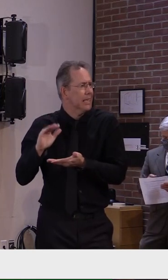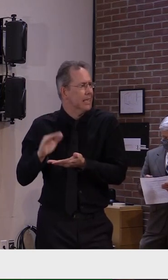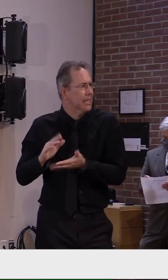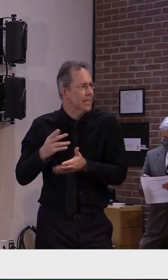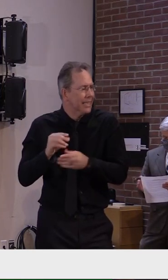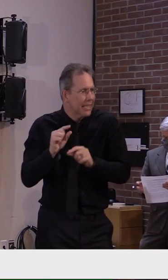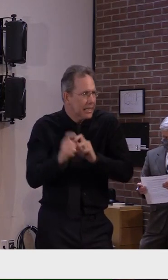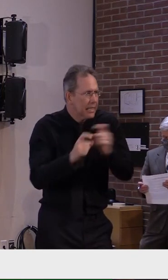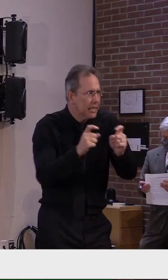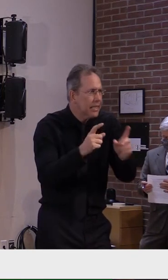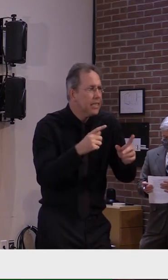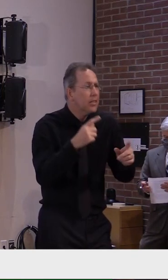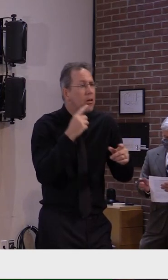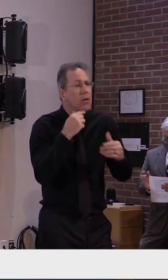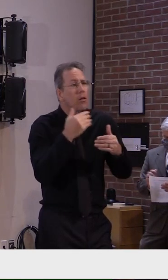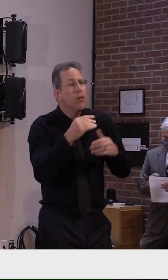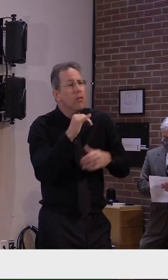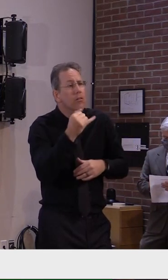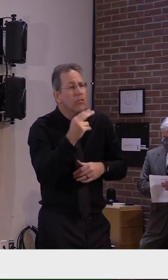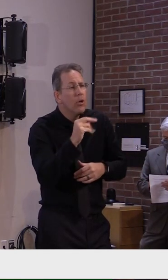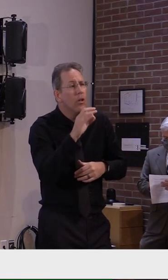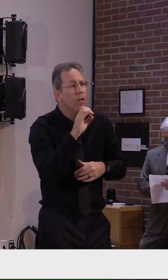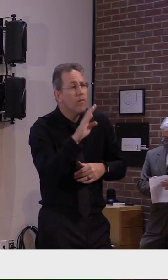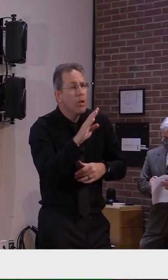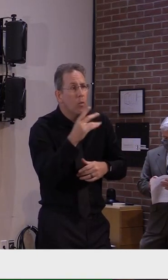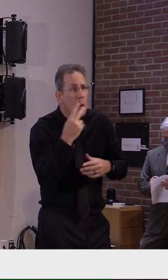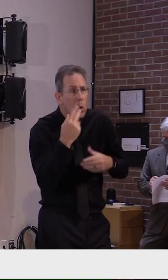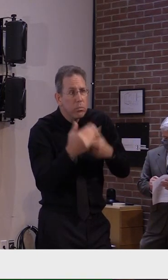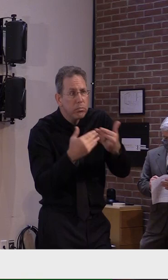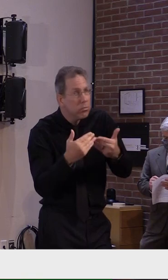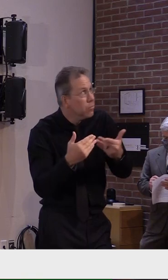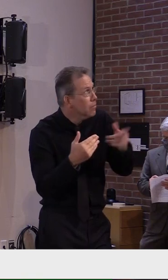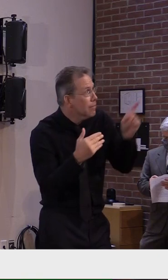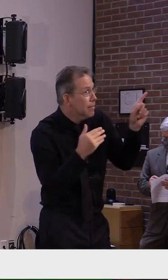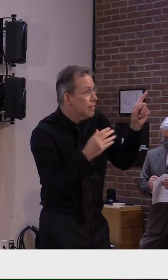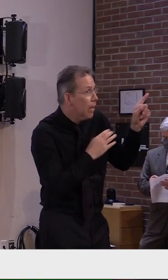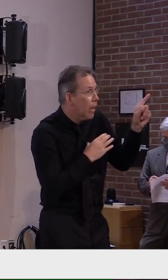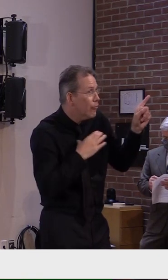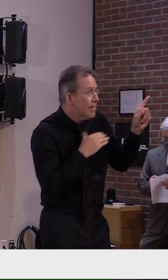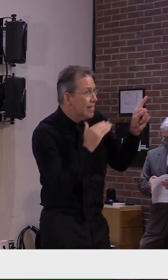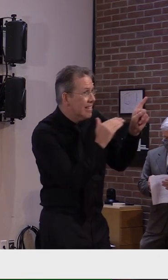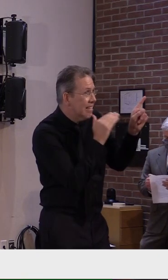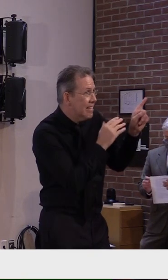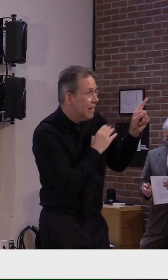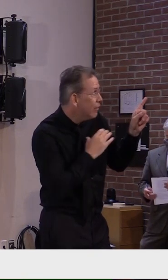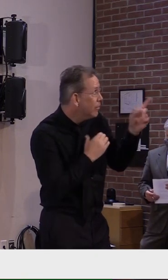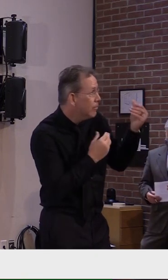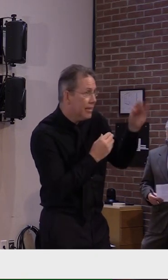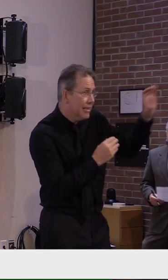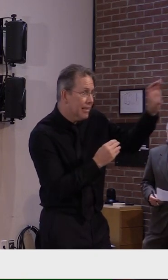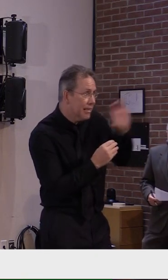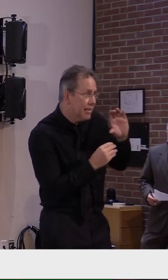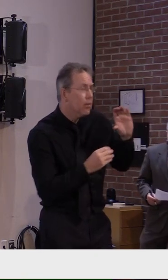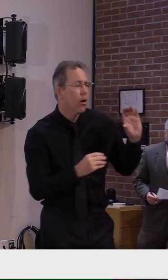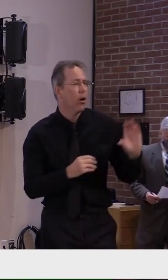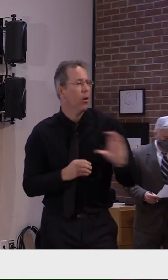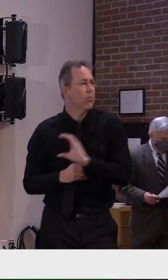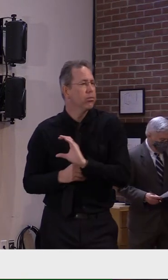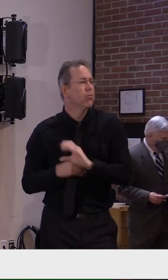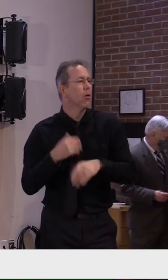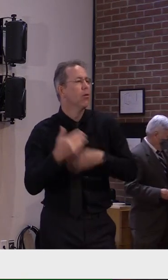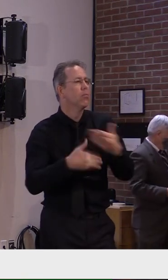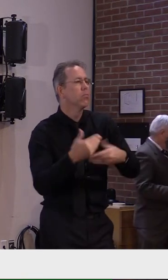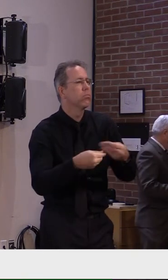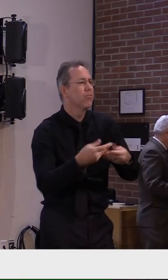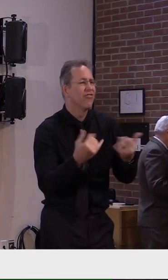January or February. But right now, we're doing all we can with the money and resources we have. And if there's any further